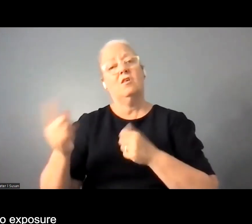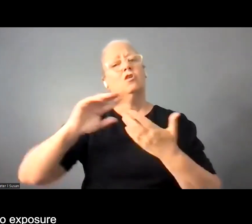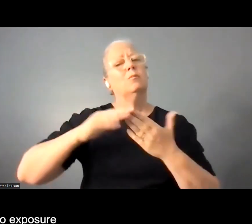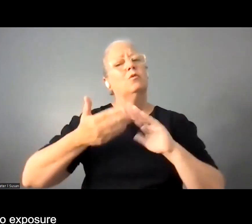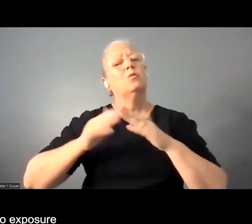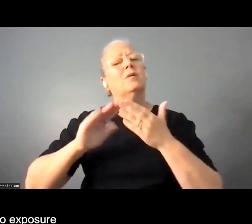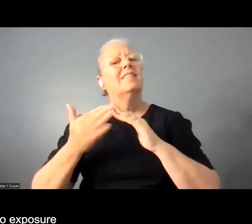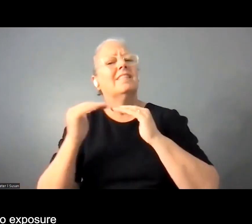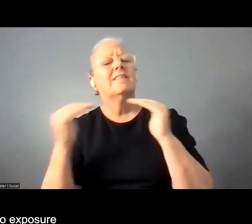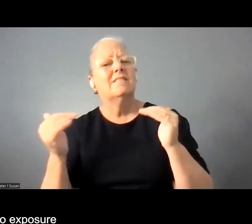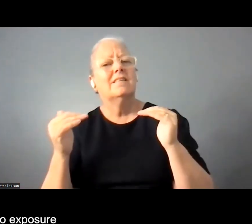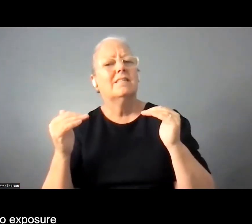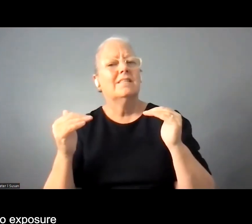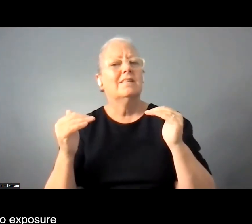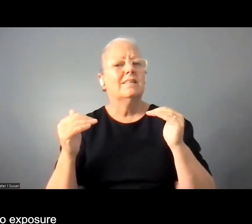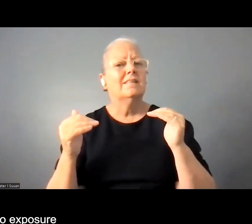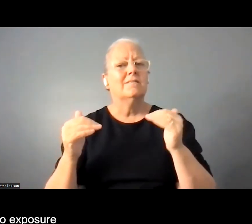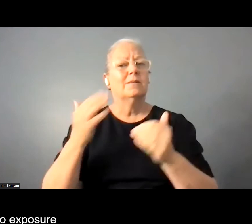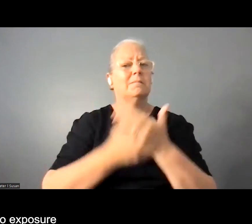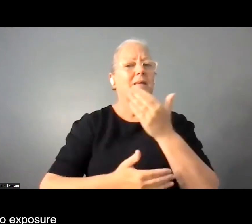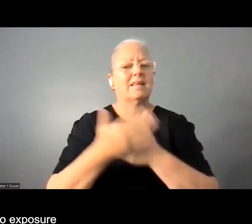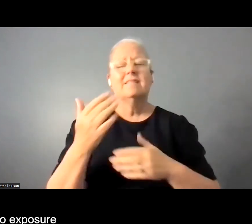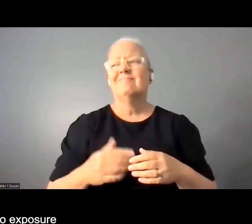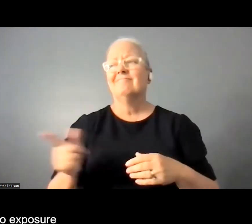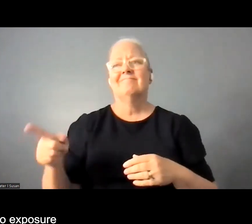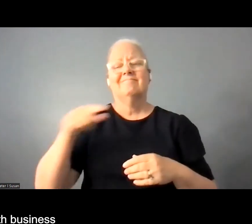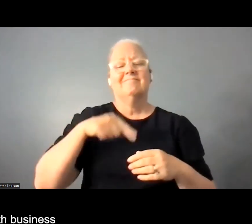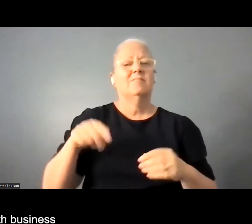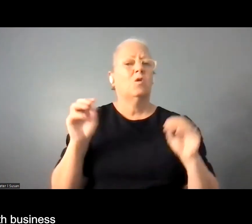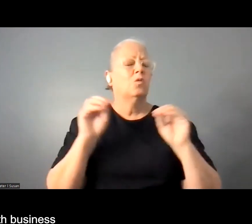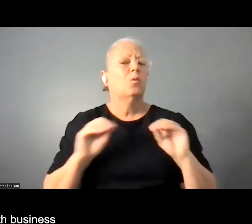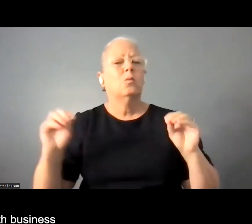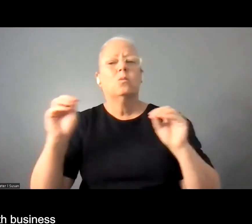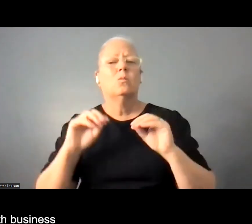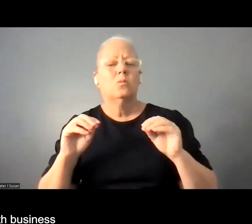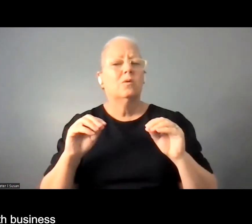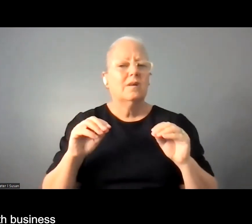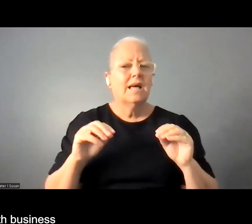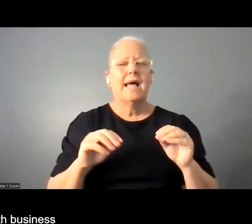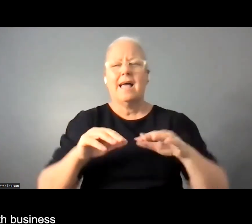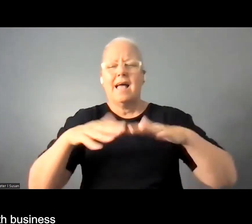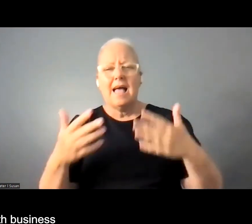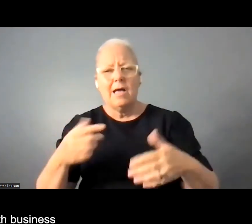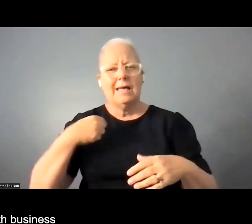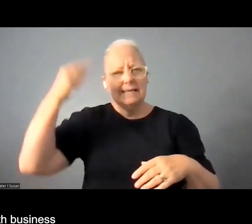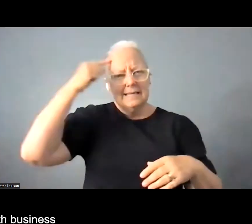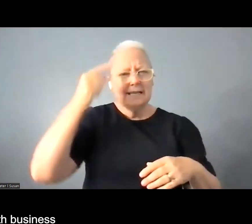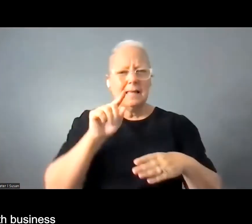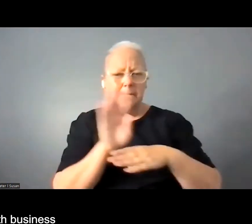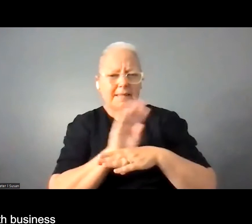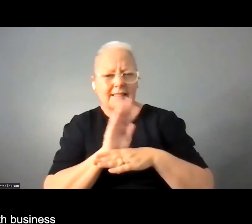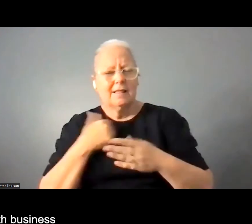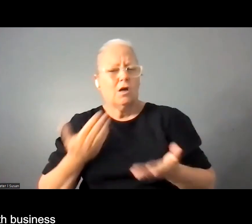is virtually no exposure to uh you know how to be strategic with business development with